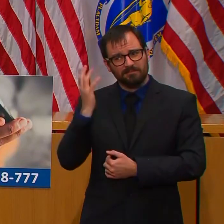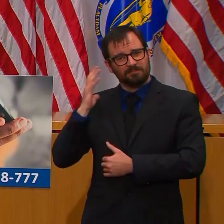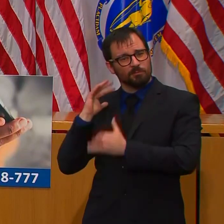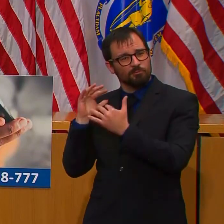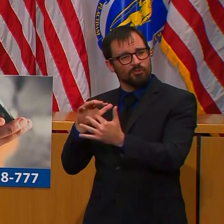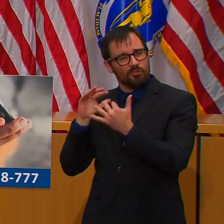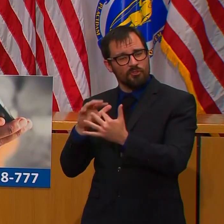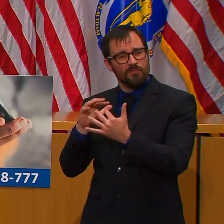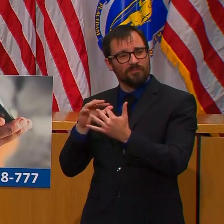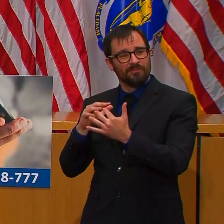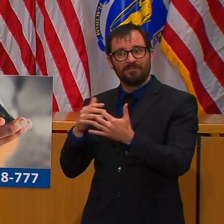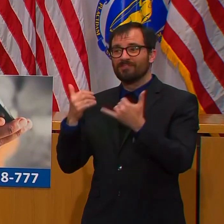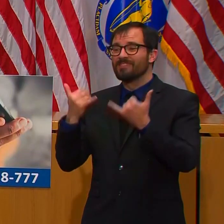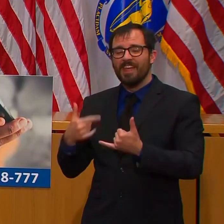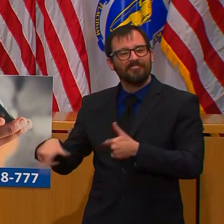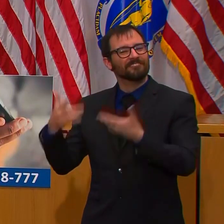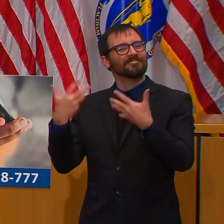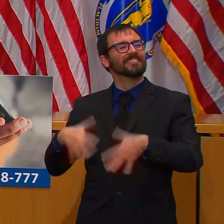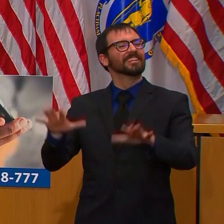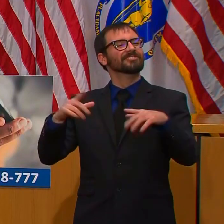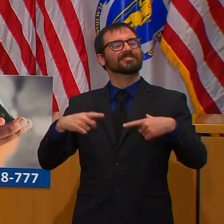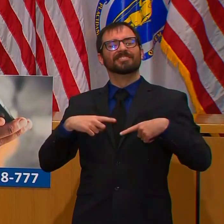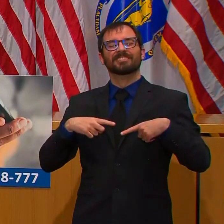sacrificed on our behalf.